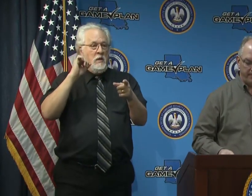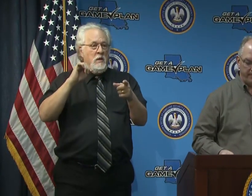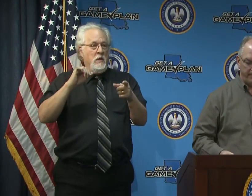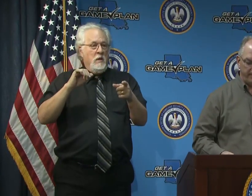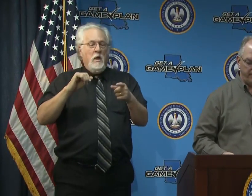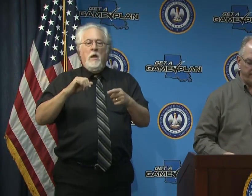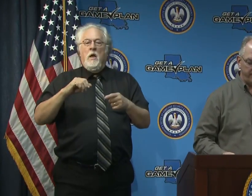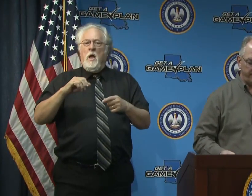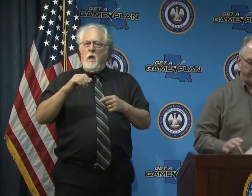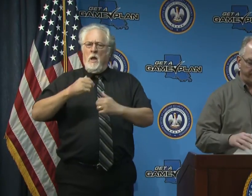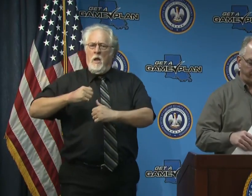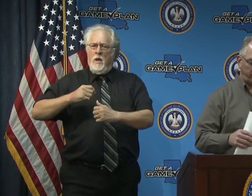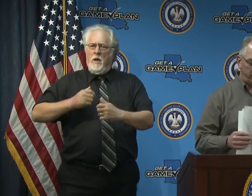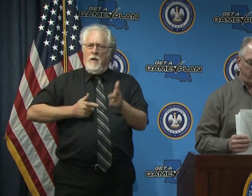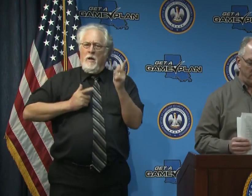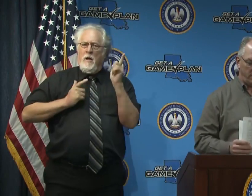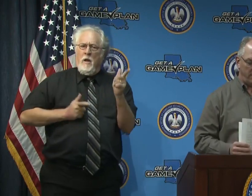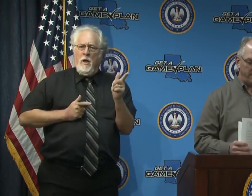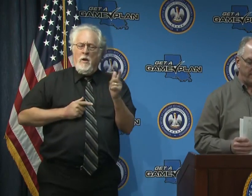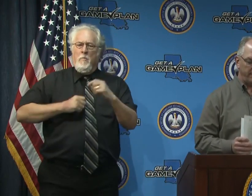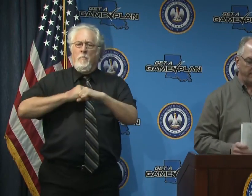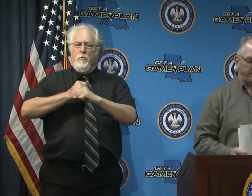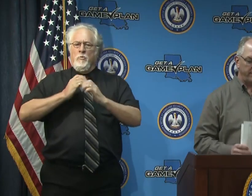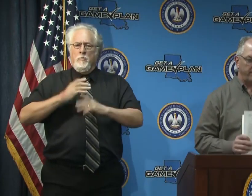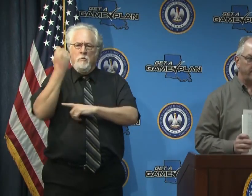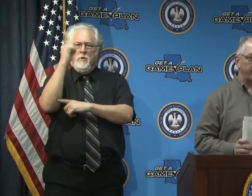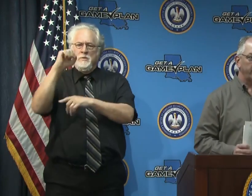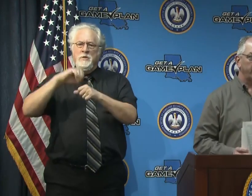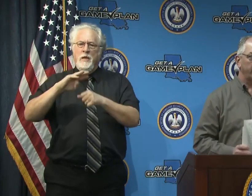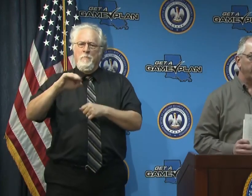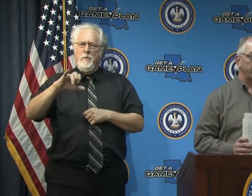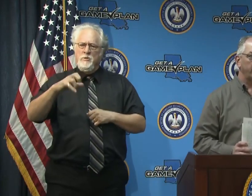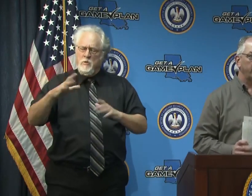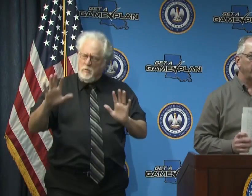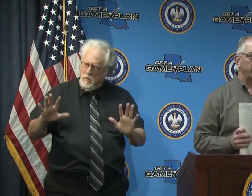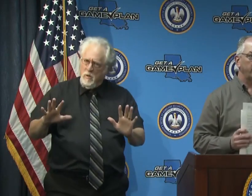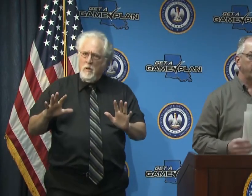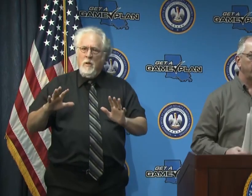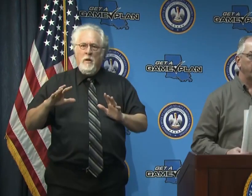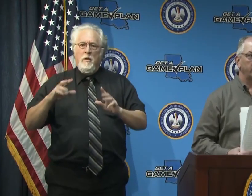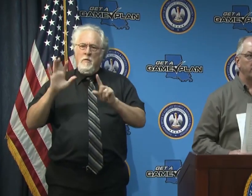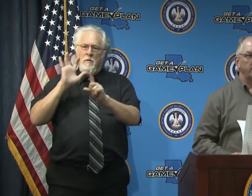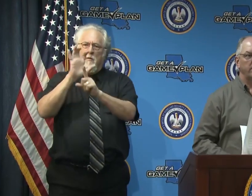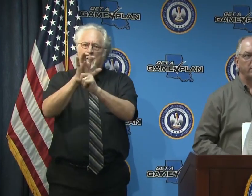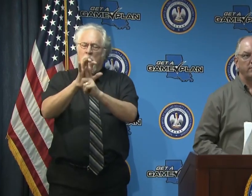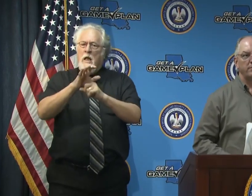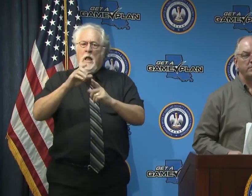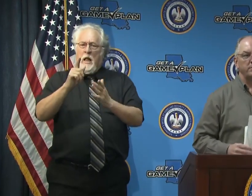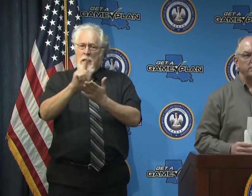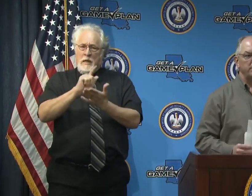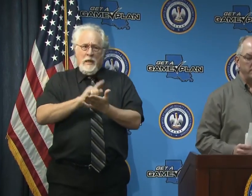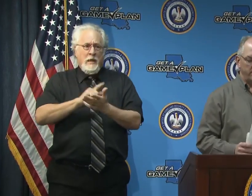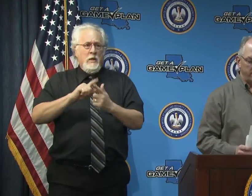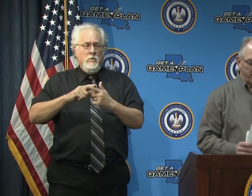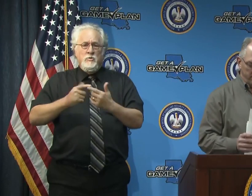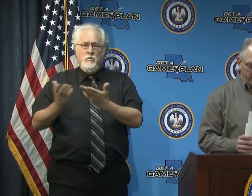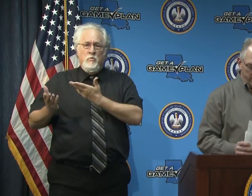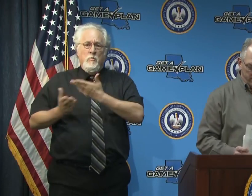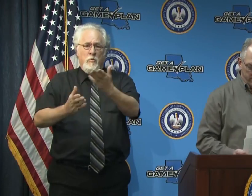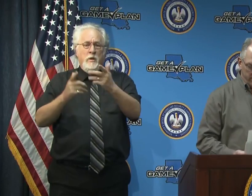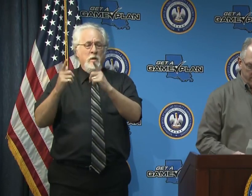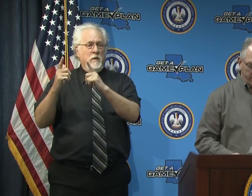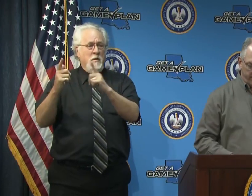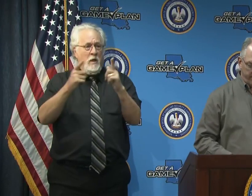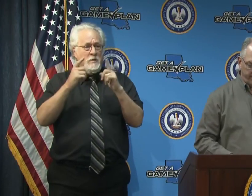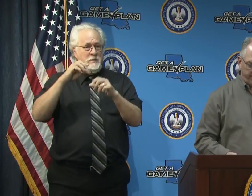protesters stormed the state capitol in michigan and i found this unbelievable that it's legal to carry firearms into the capitol in